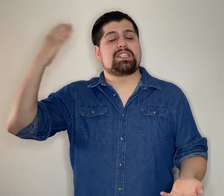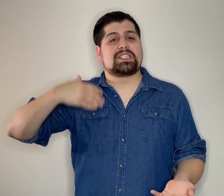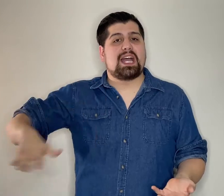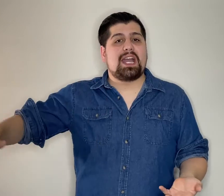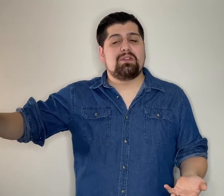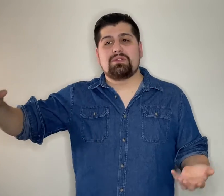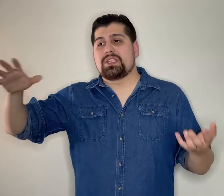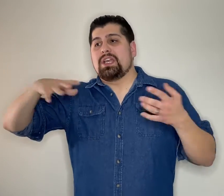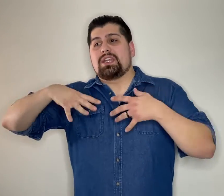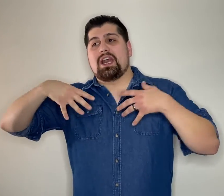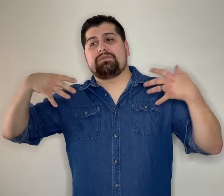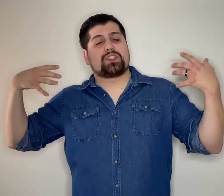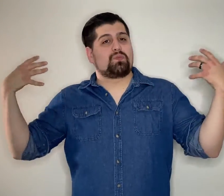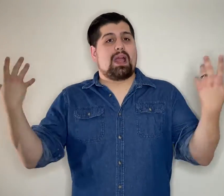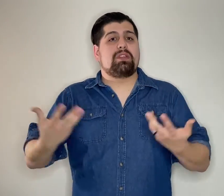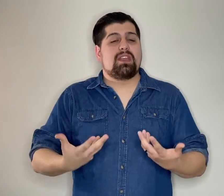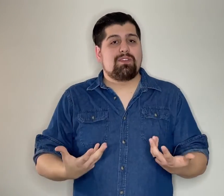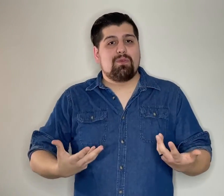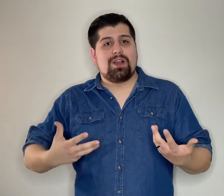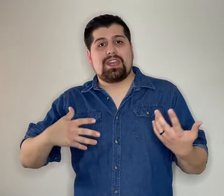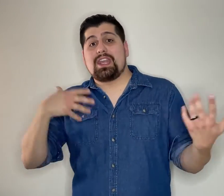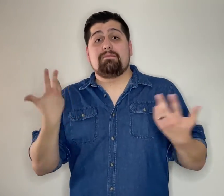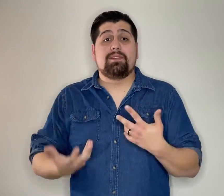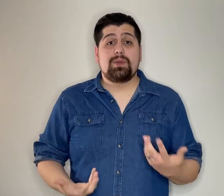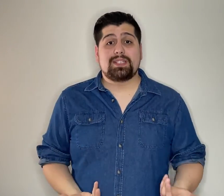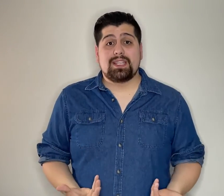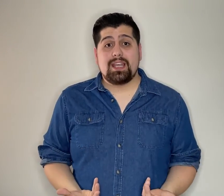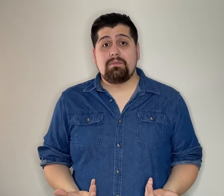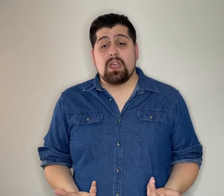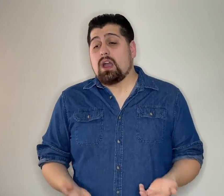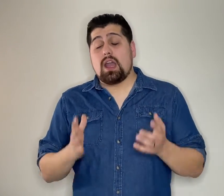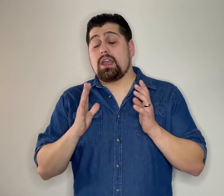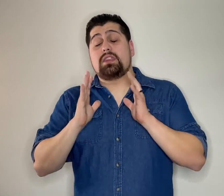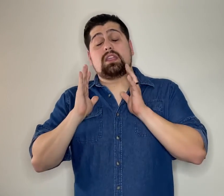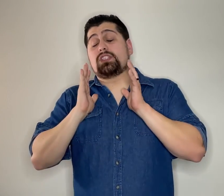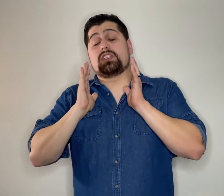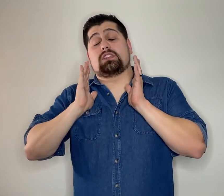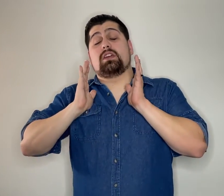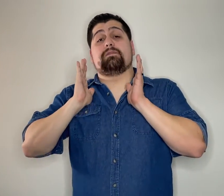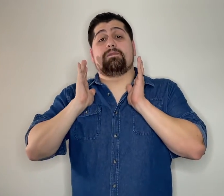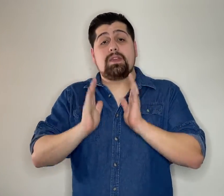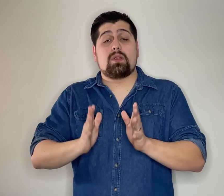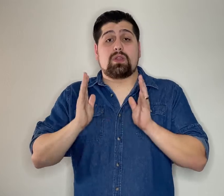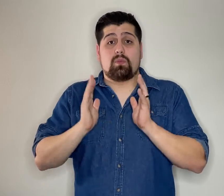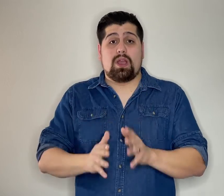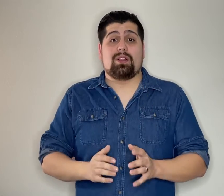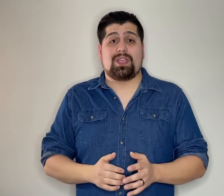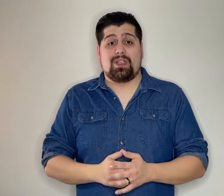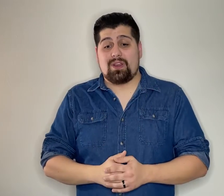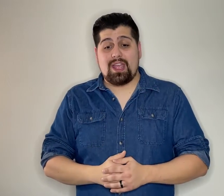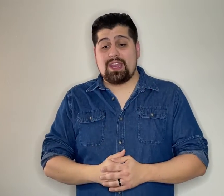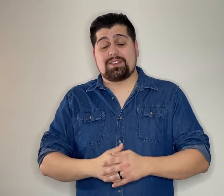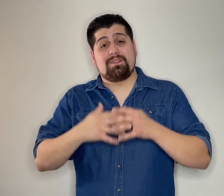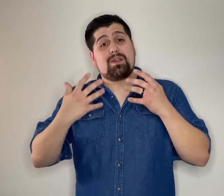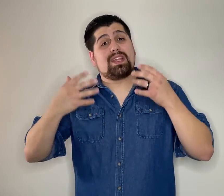and styles Kind of surrounding everyone and influencing them I think it's just done very well here And it's very